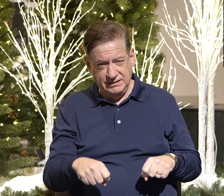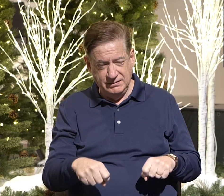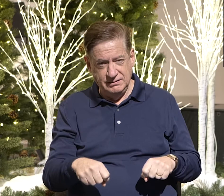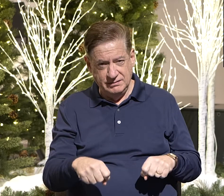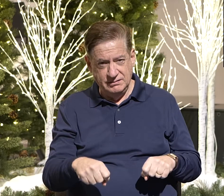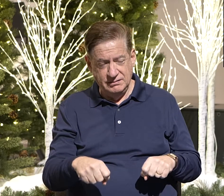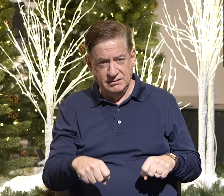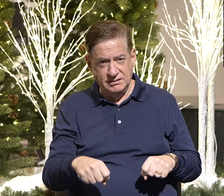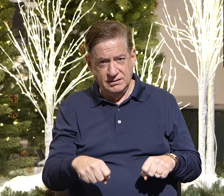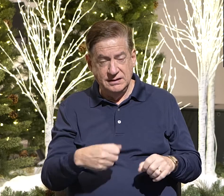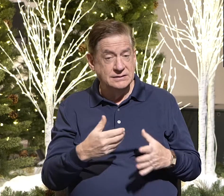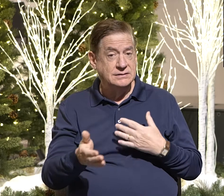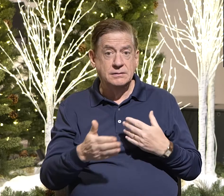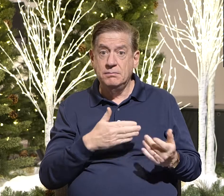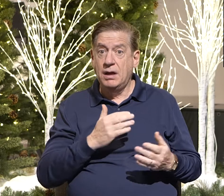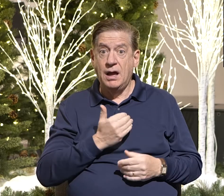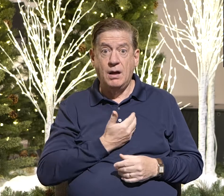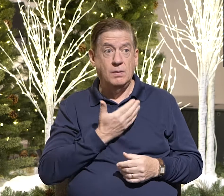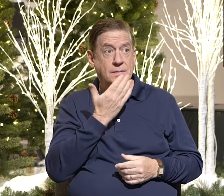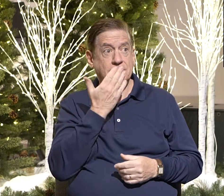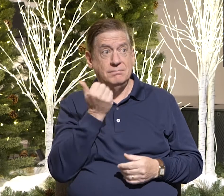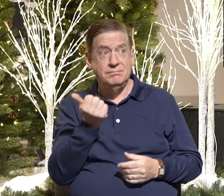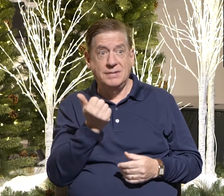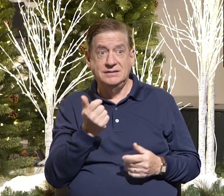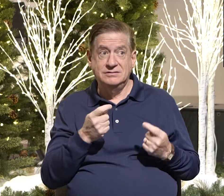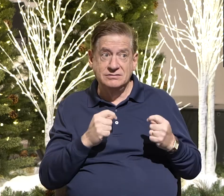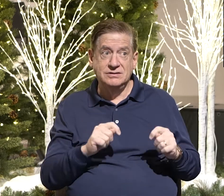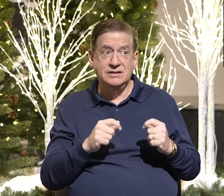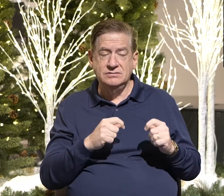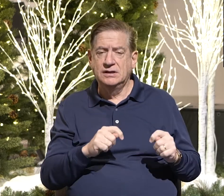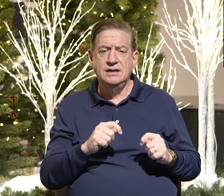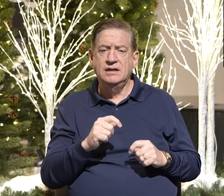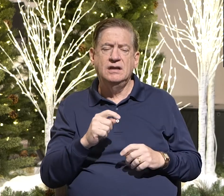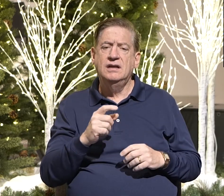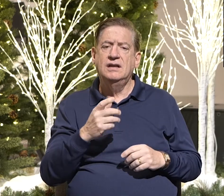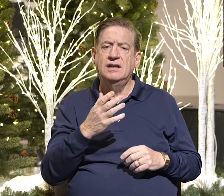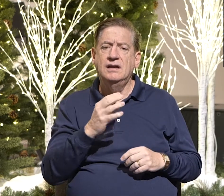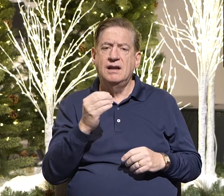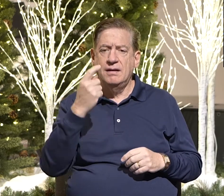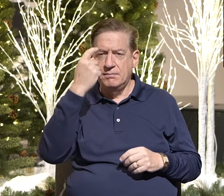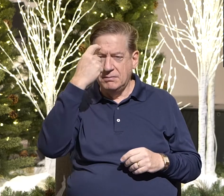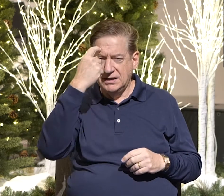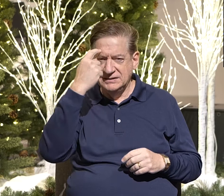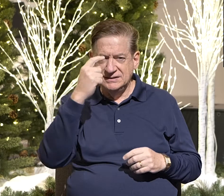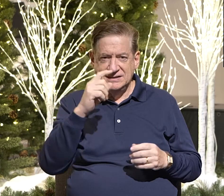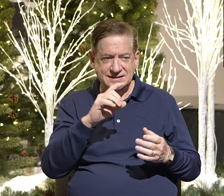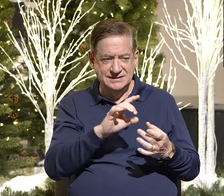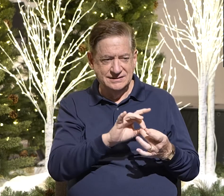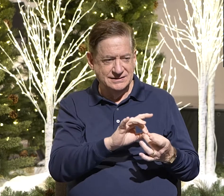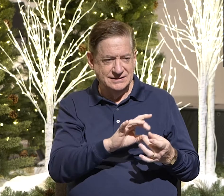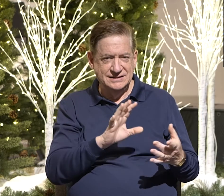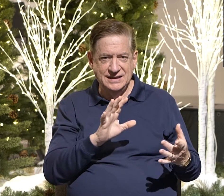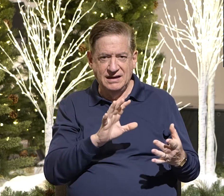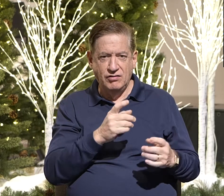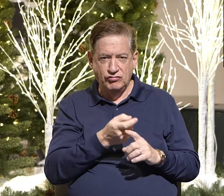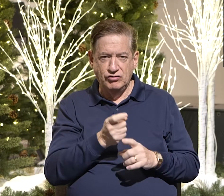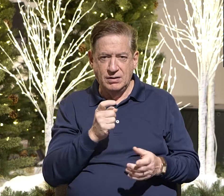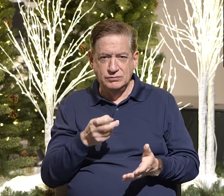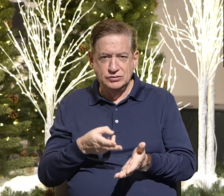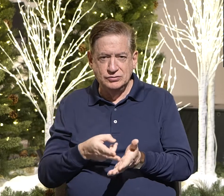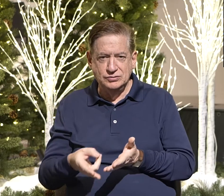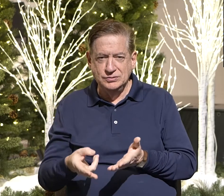So, despite our best efforts though, due to our sin, our worldview can get misaligned and disconnected from the truth.